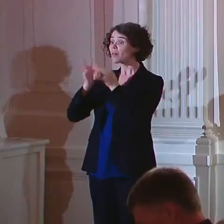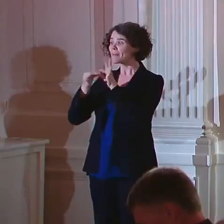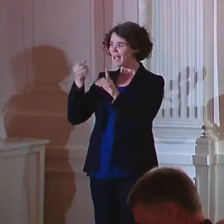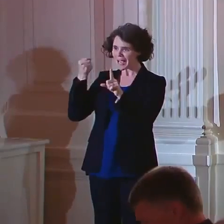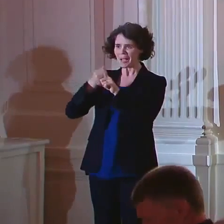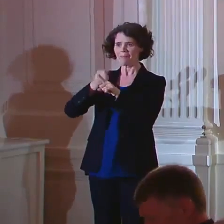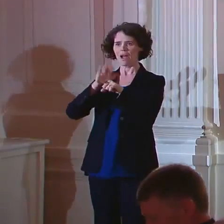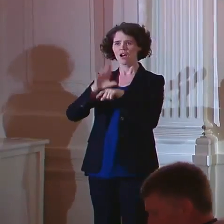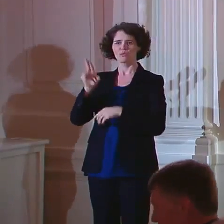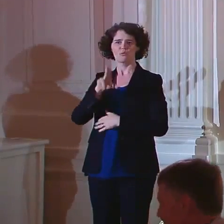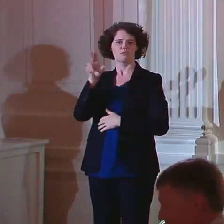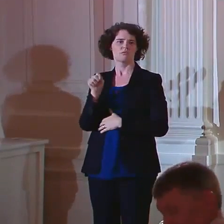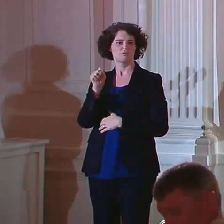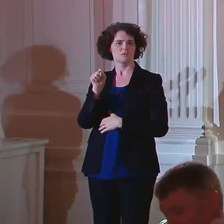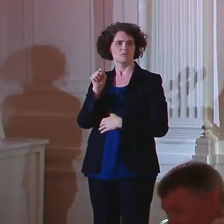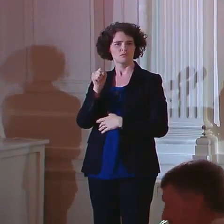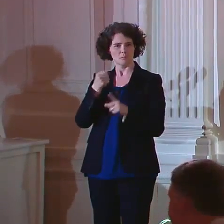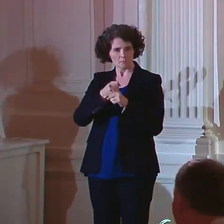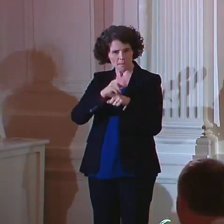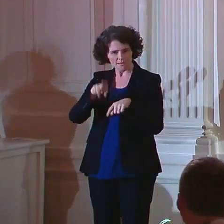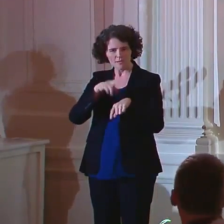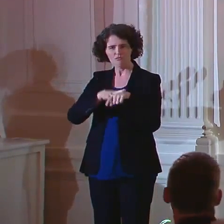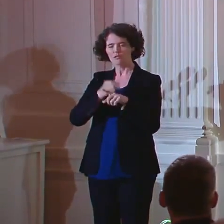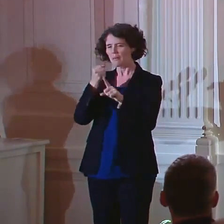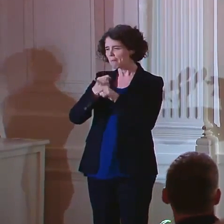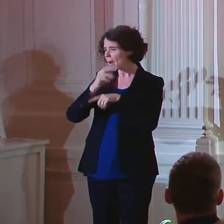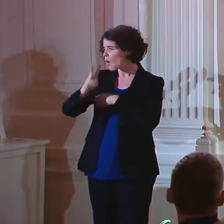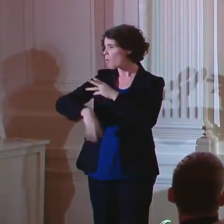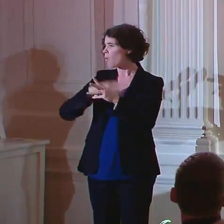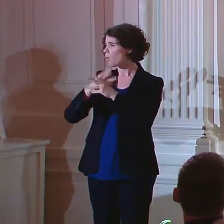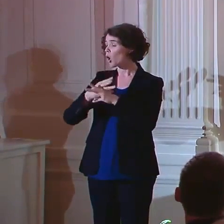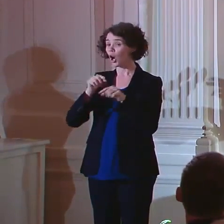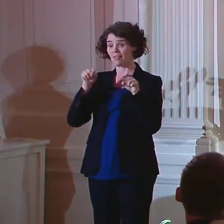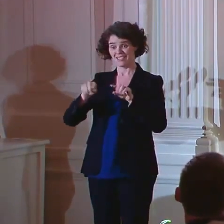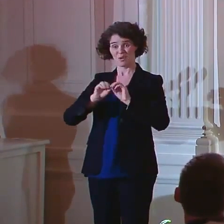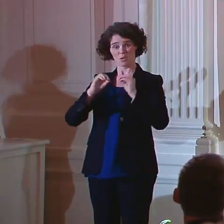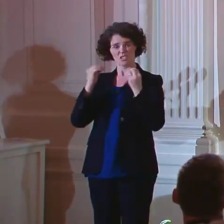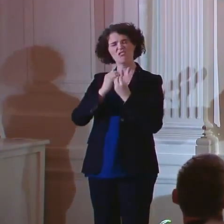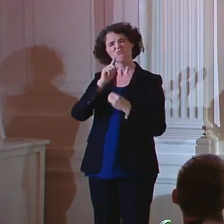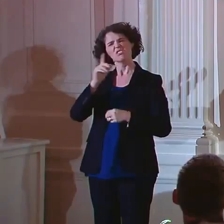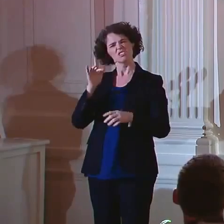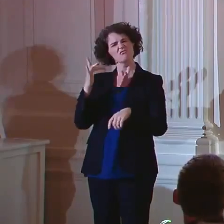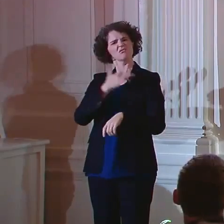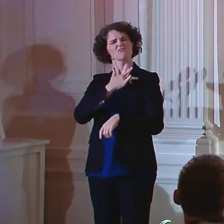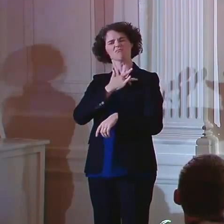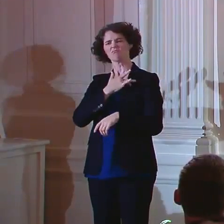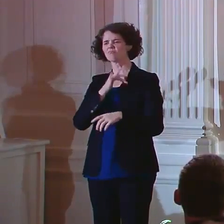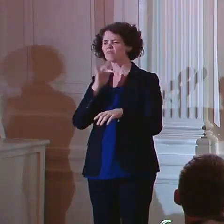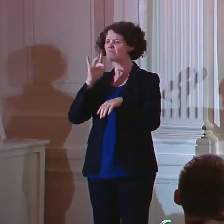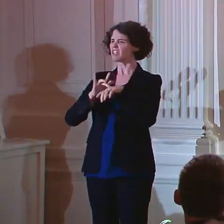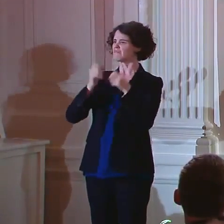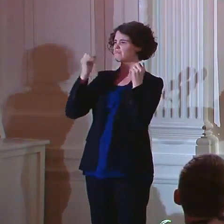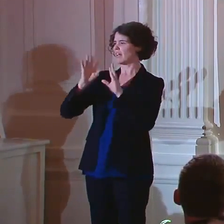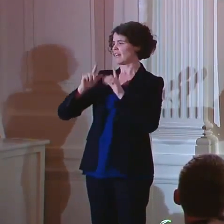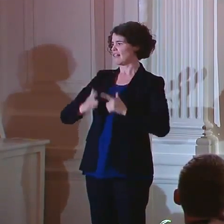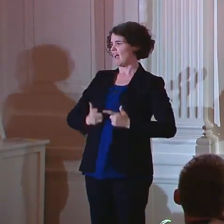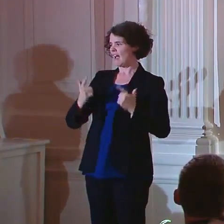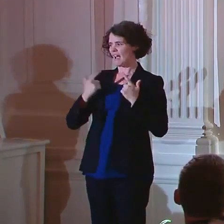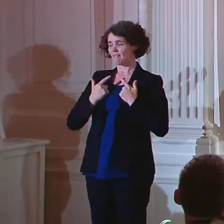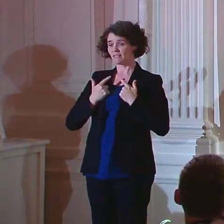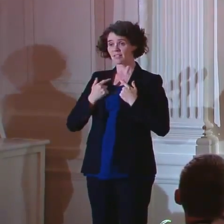had on our nation and has had on our world. This organization has touched so many lives. And tonight, Michelle and I are thrilled